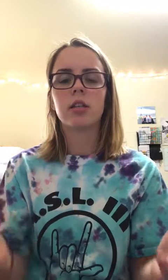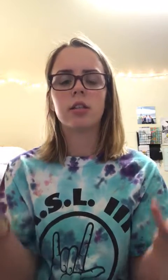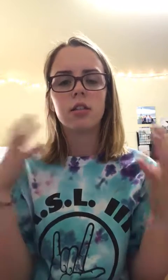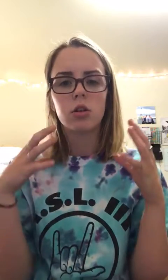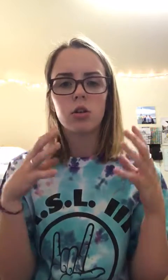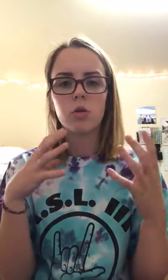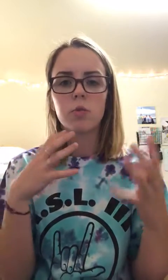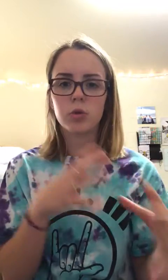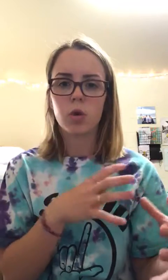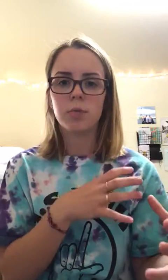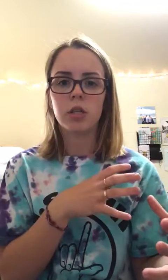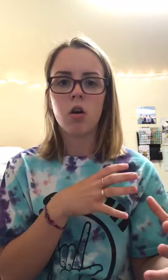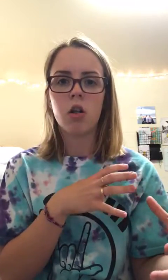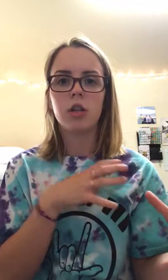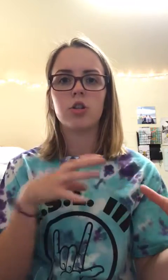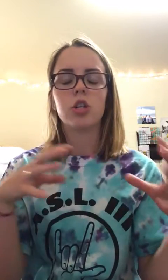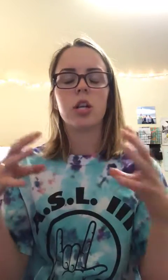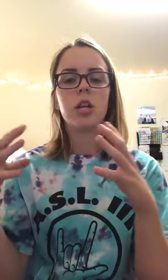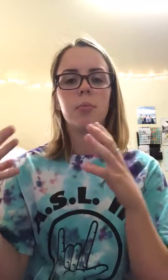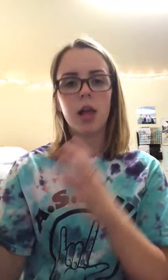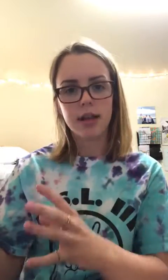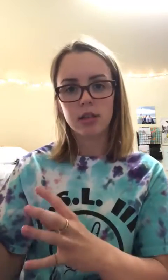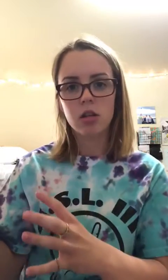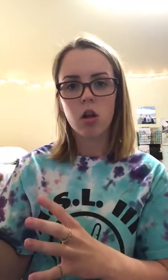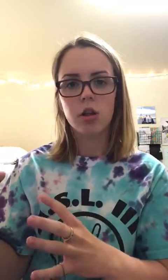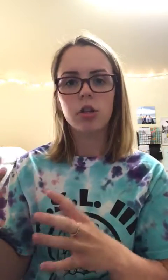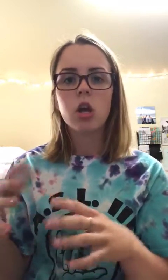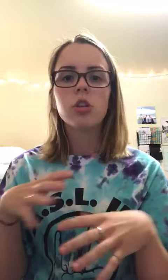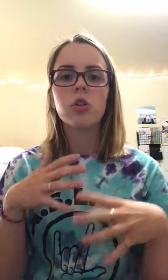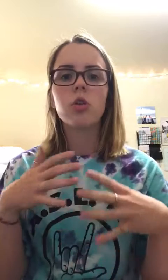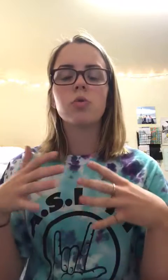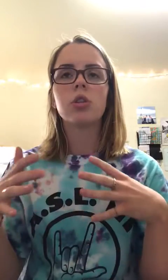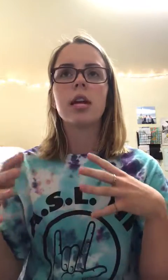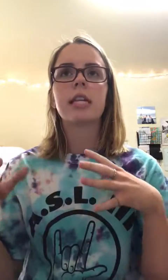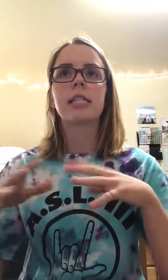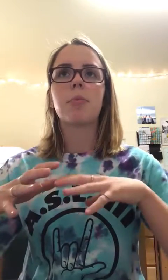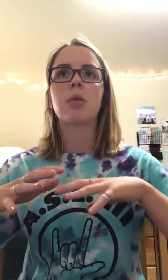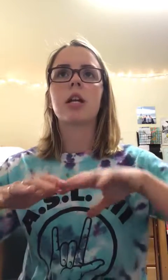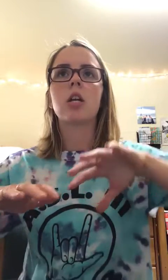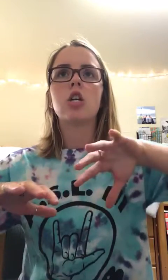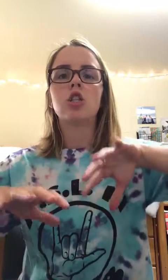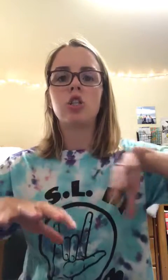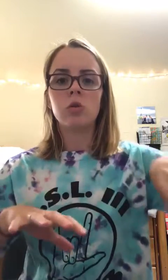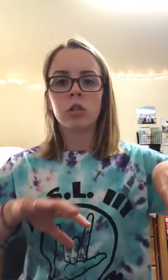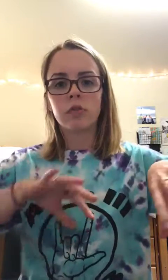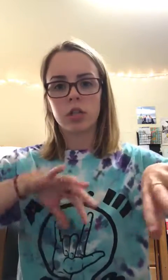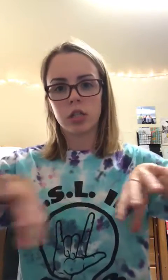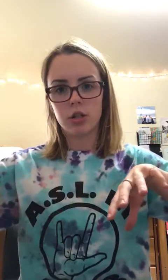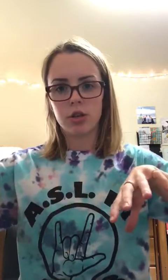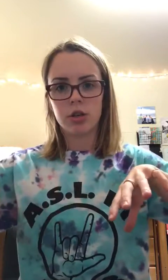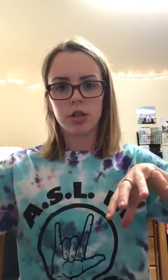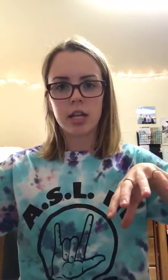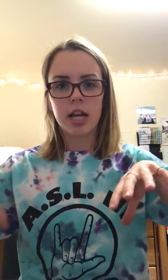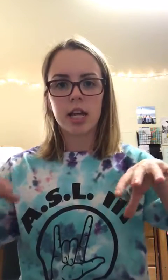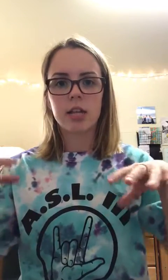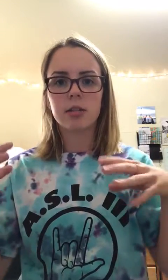who absorbs the knowledge and applies the knowledge. So those separate students versus learners, and